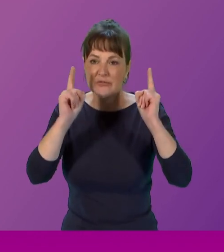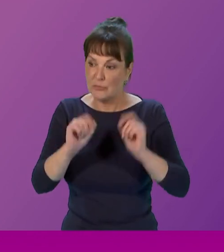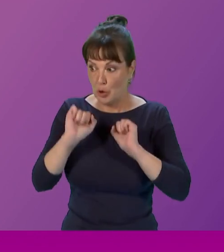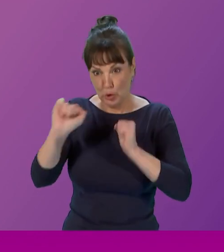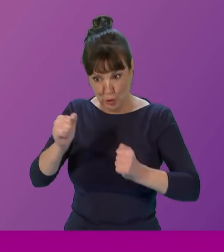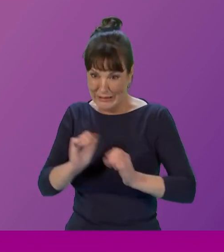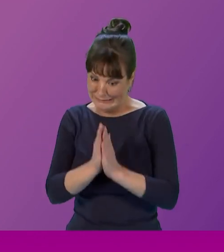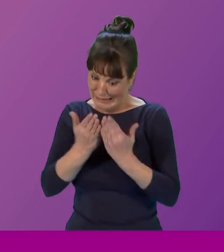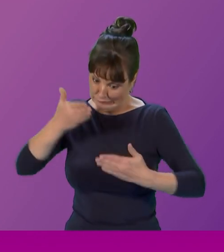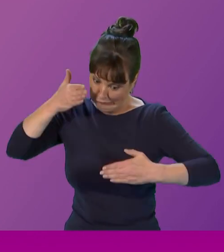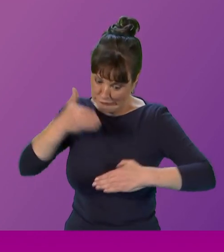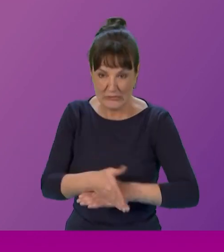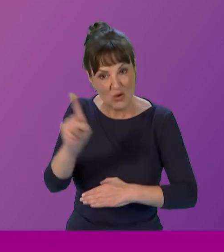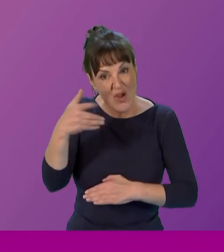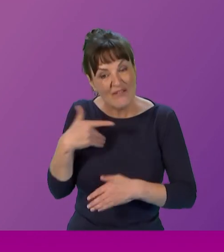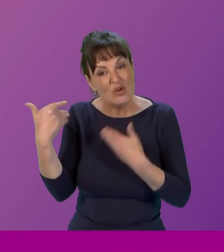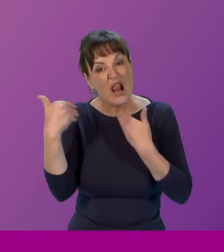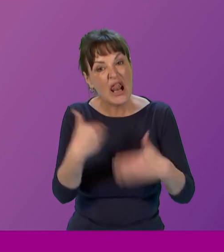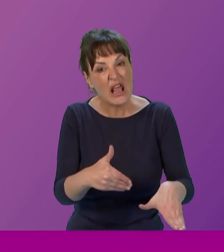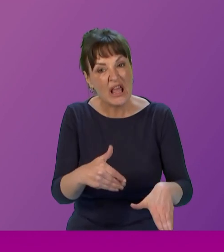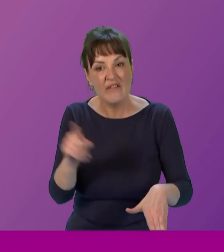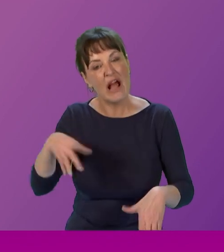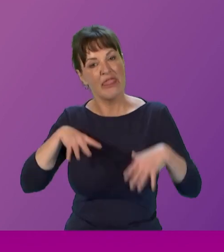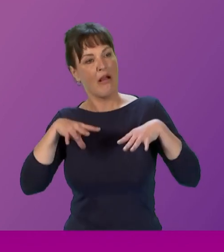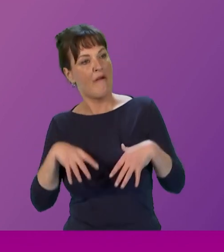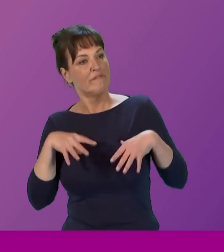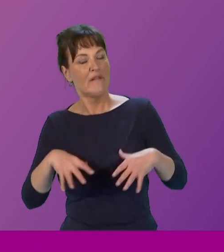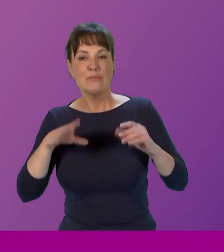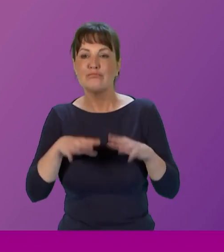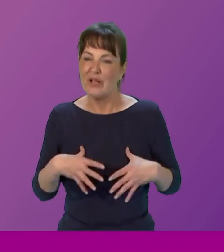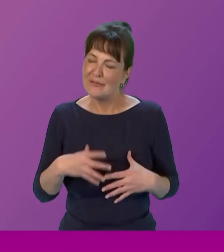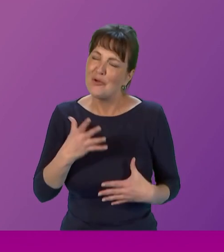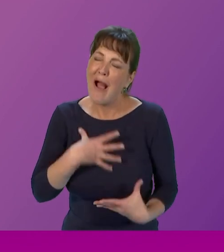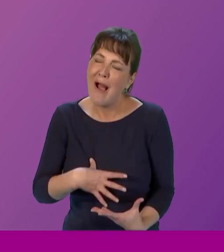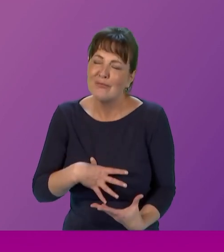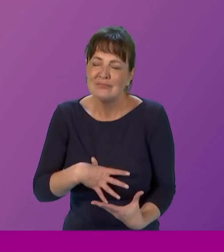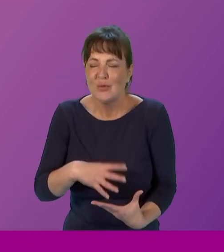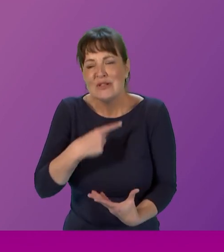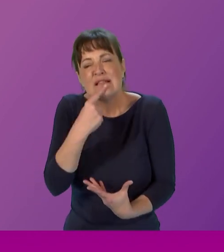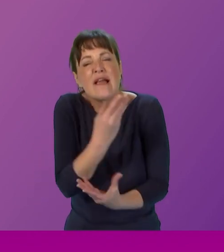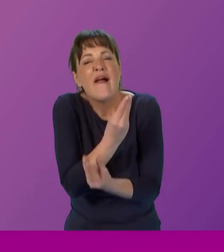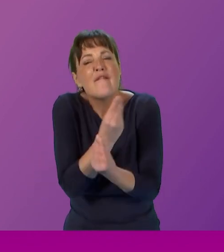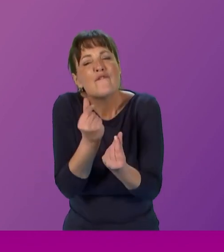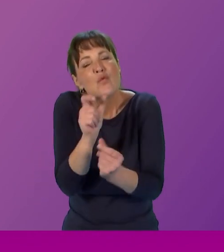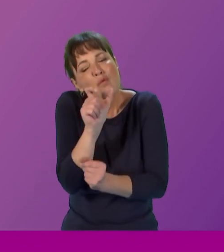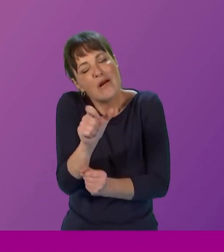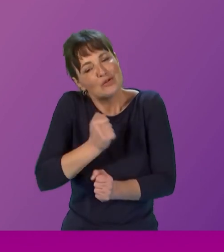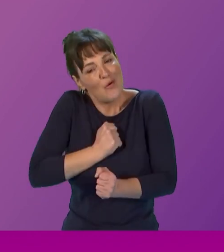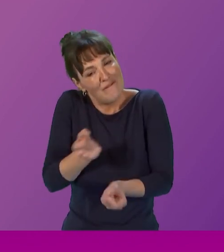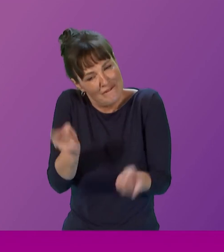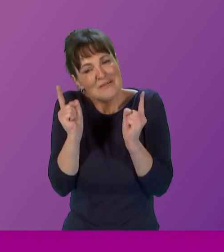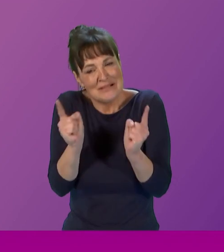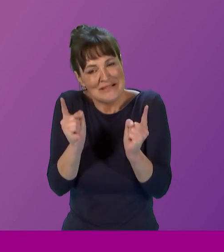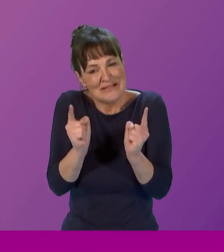busy diary, you have to leave at what we call the comfort break. So, I do wish to say a few words to you directly.